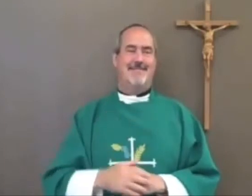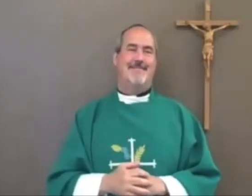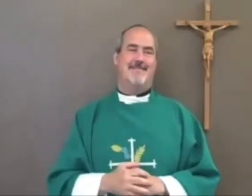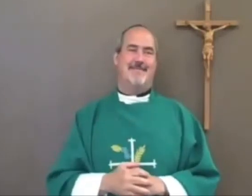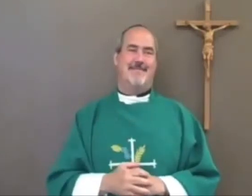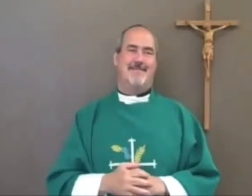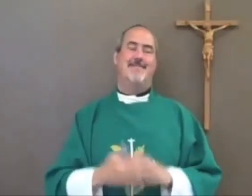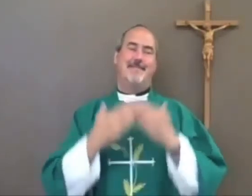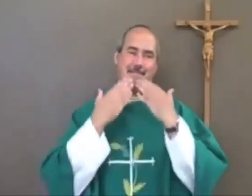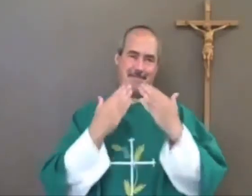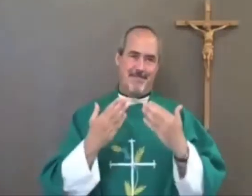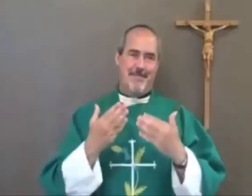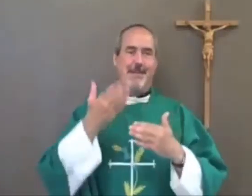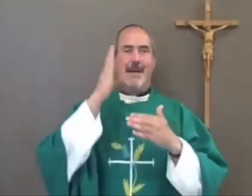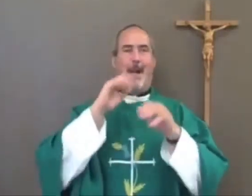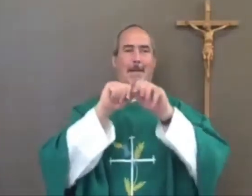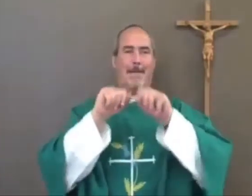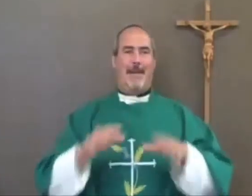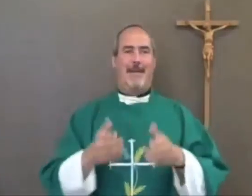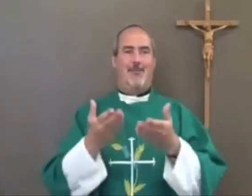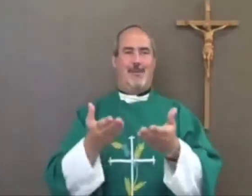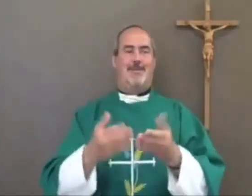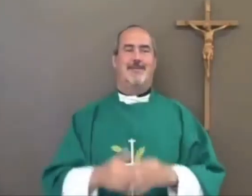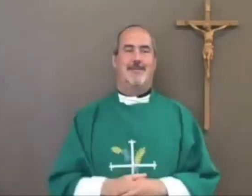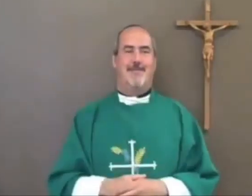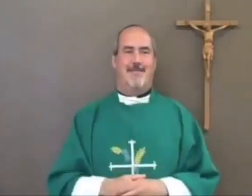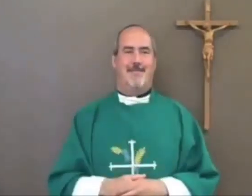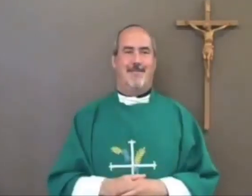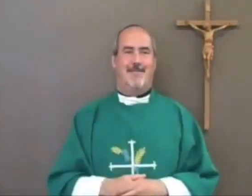people in the world to make him happy. Thank you and God bless.